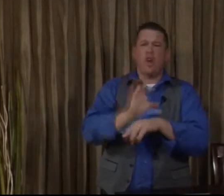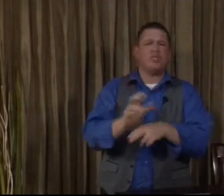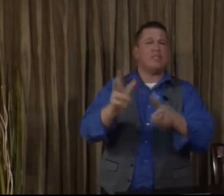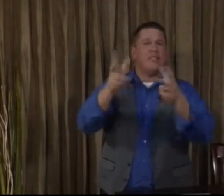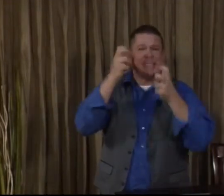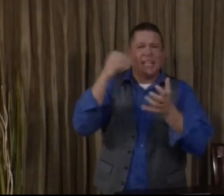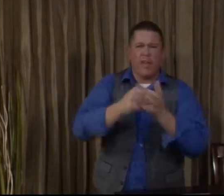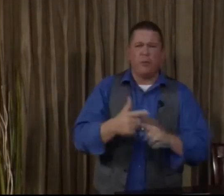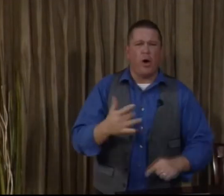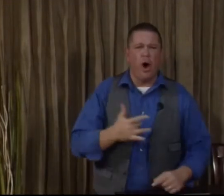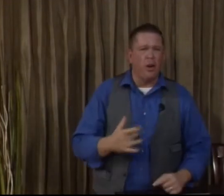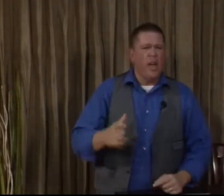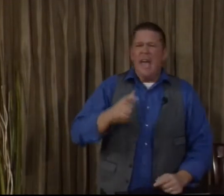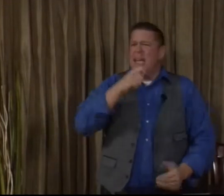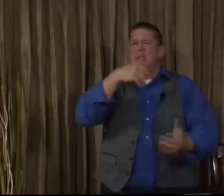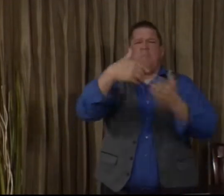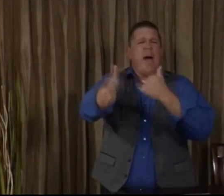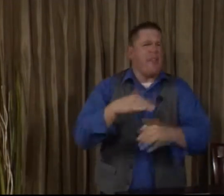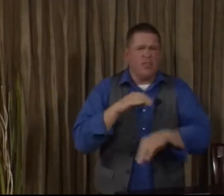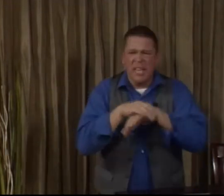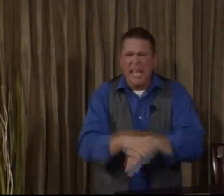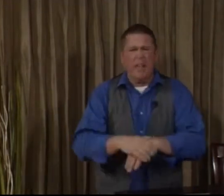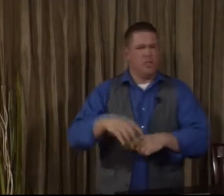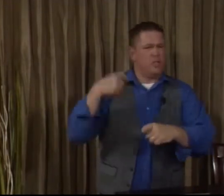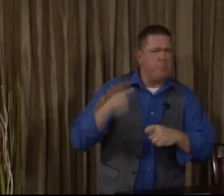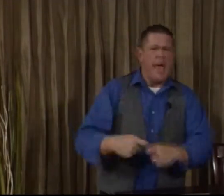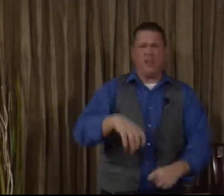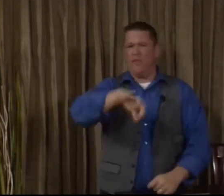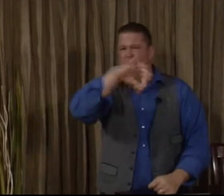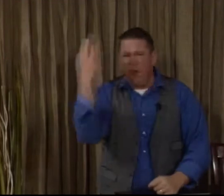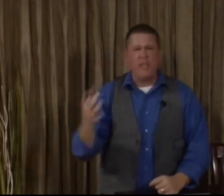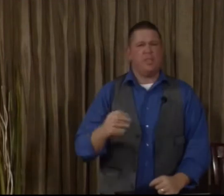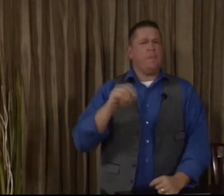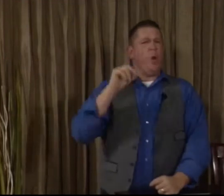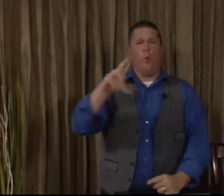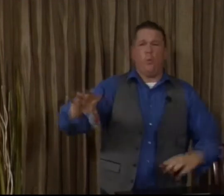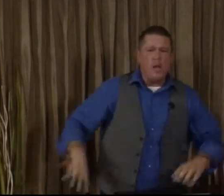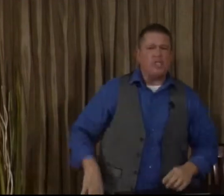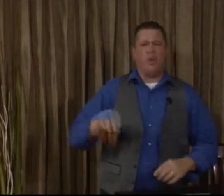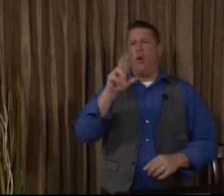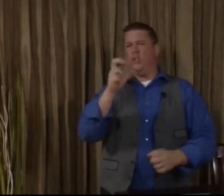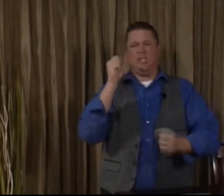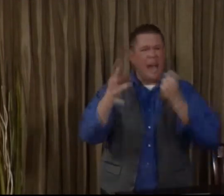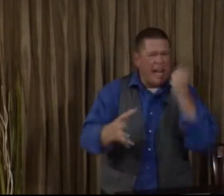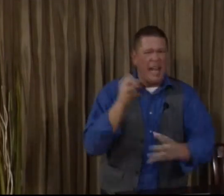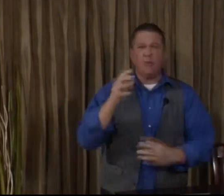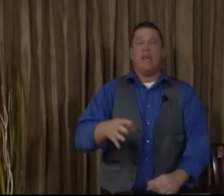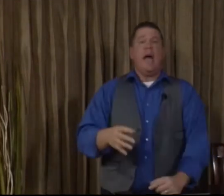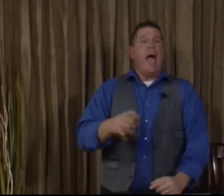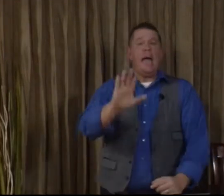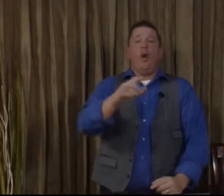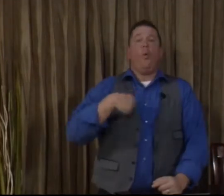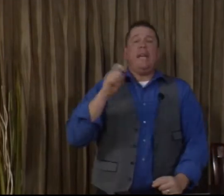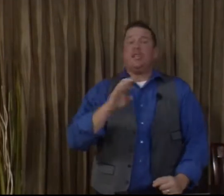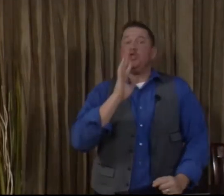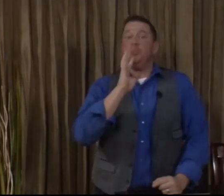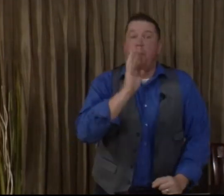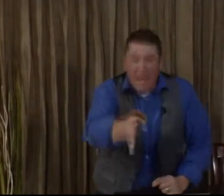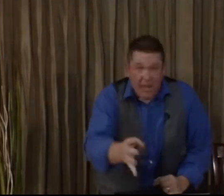churches to listen again from the heart. It doesn't matter if it's English or Spanish or French or Russian or sign language. Hey, we need to speak